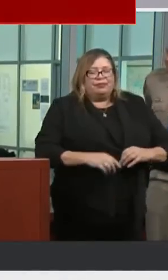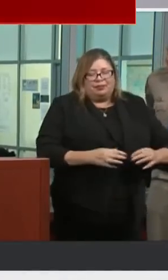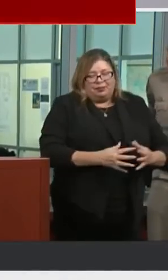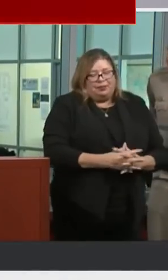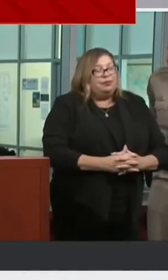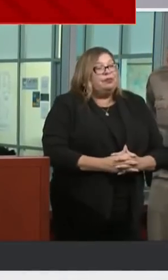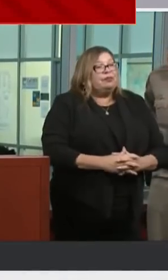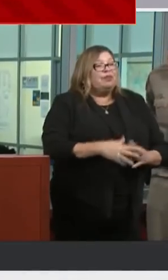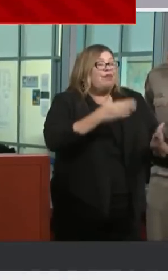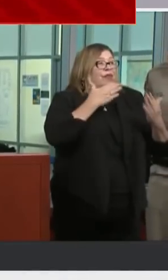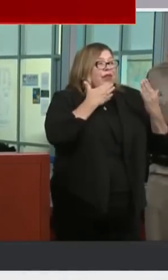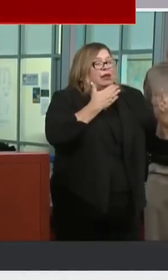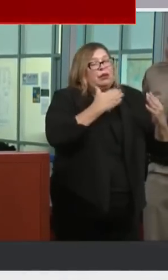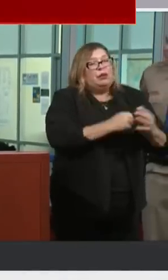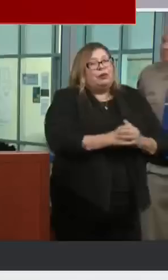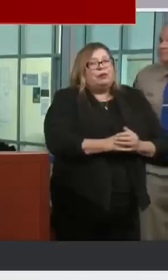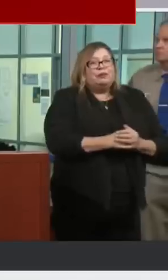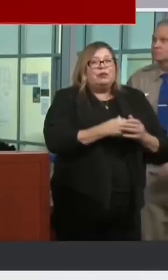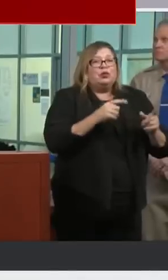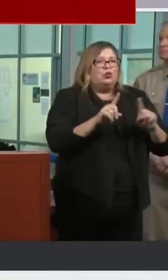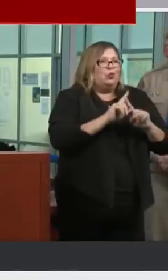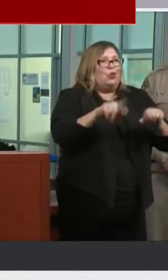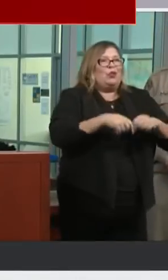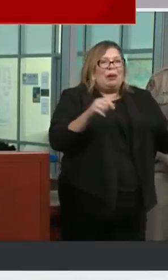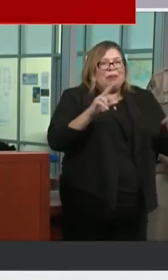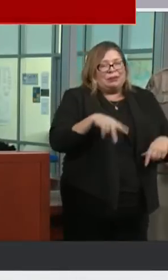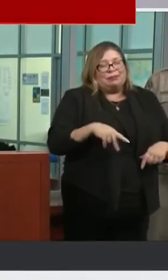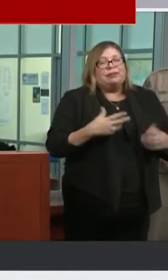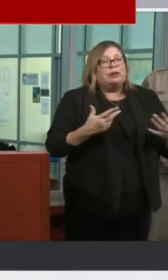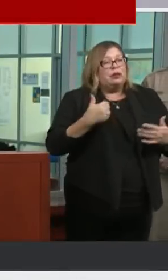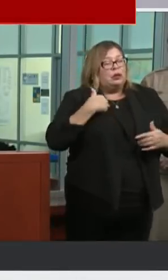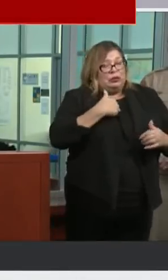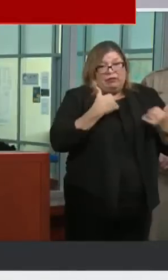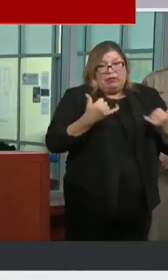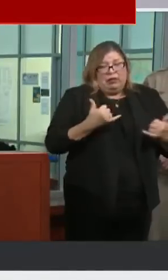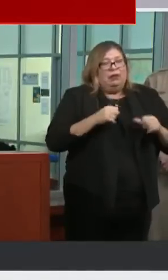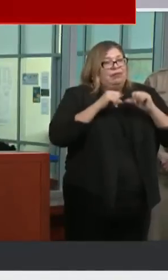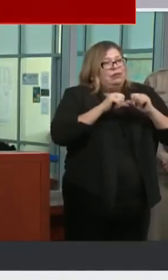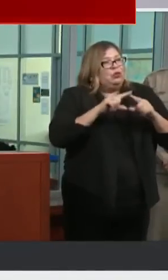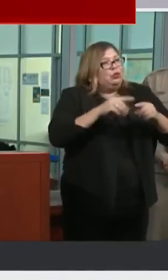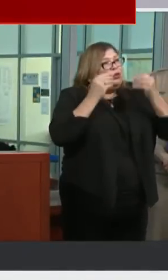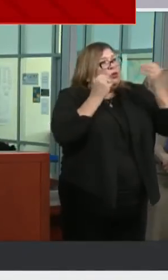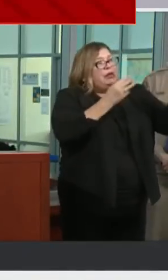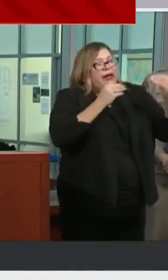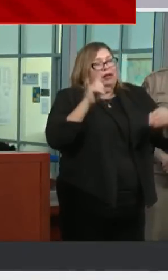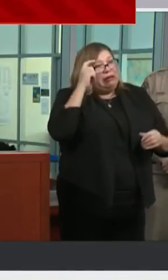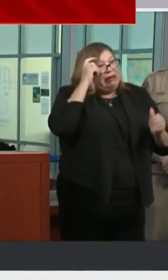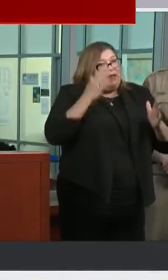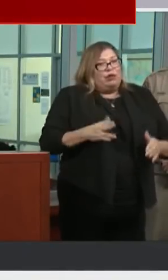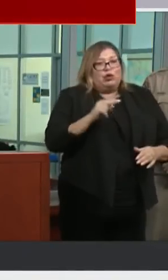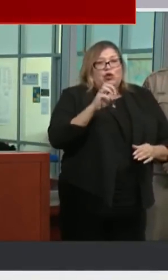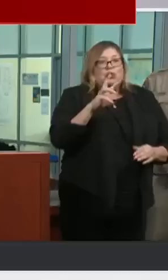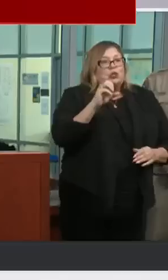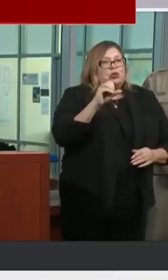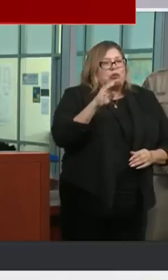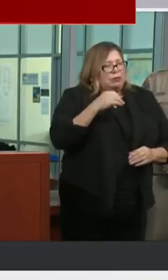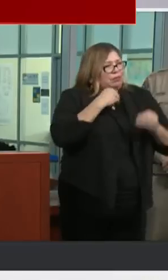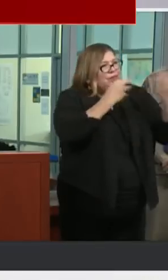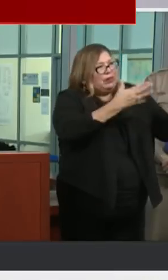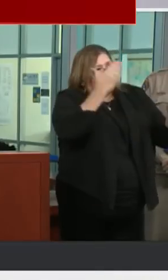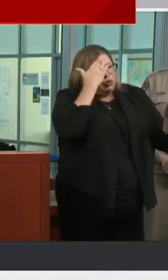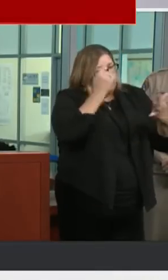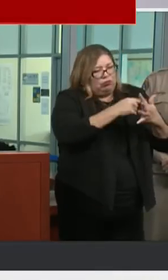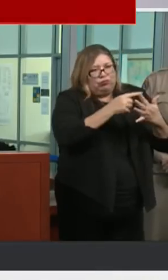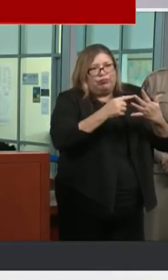Just to closing, so we've continued to keep Governor Newsom briefed on the response and all of the different